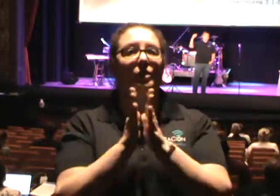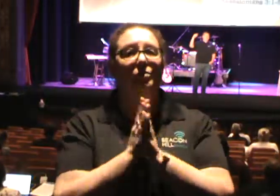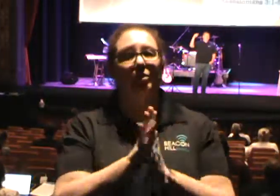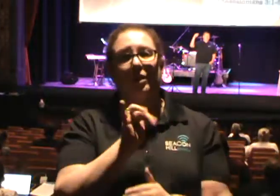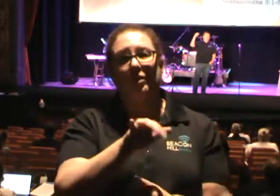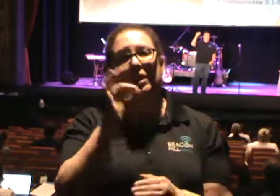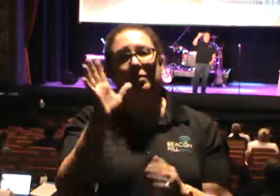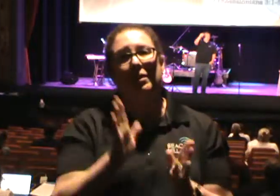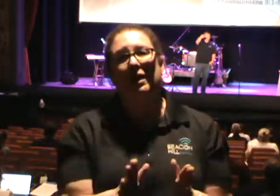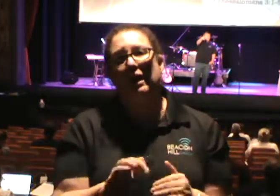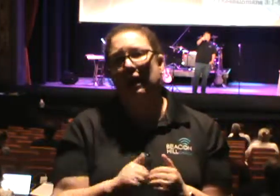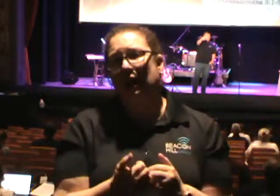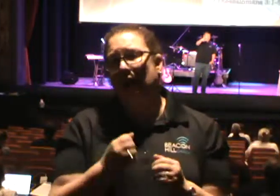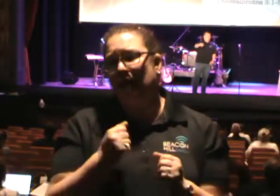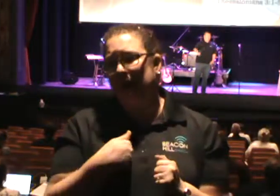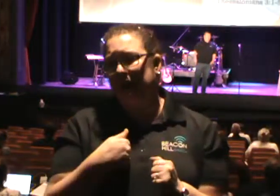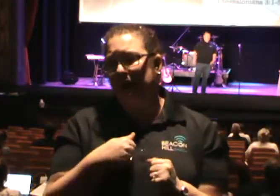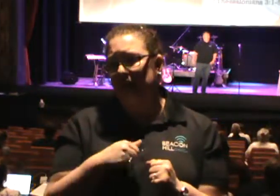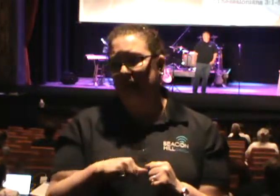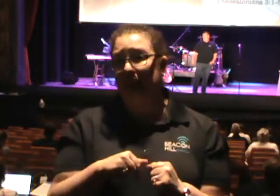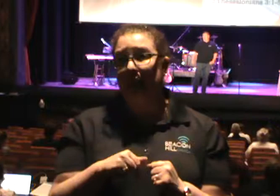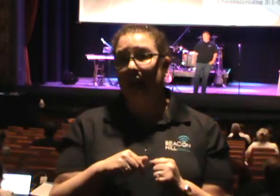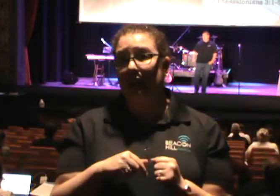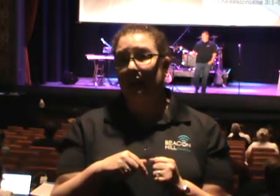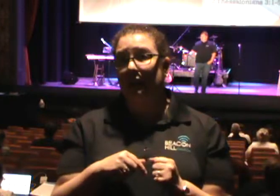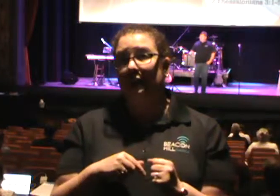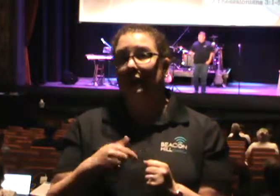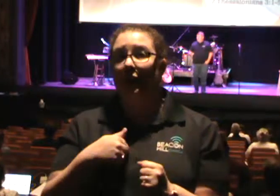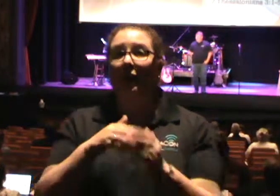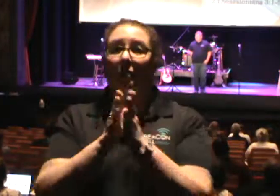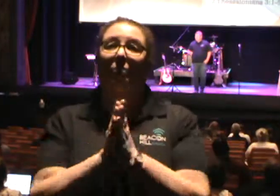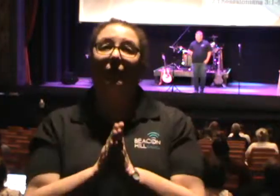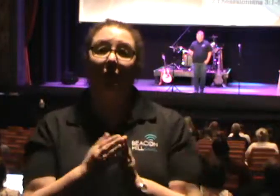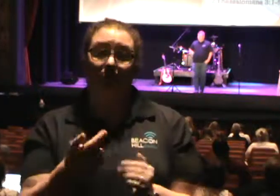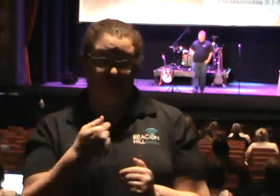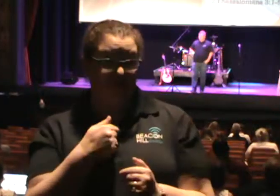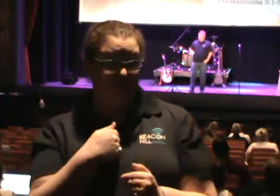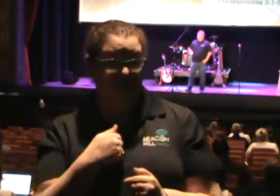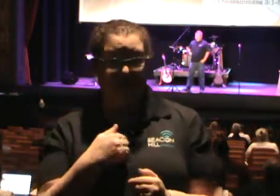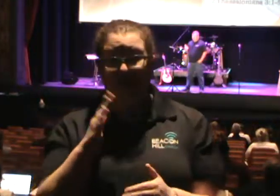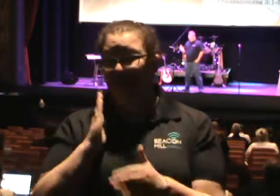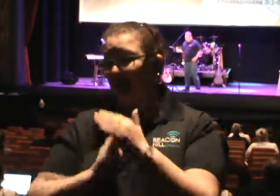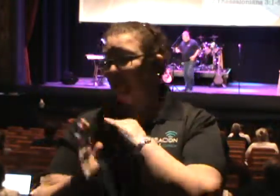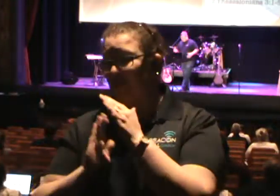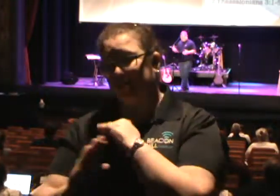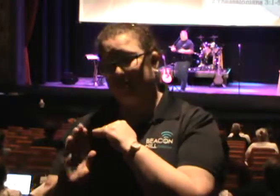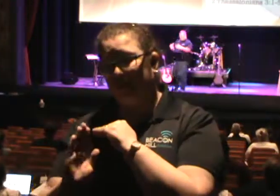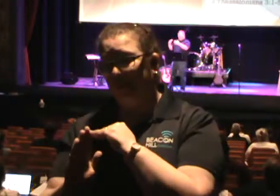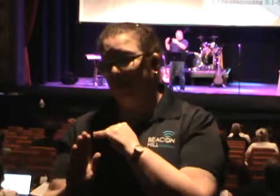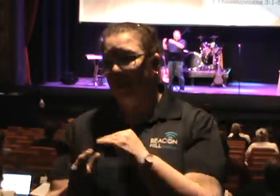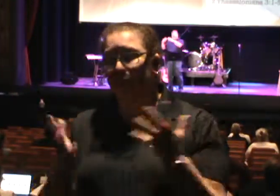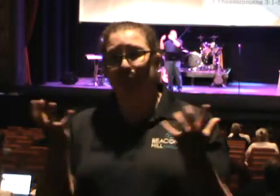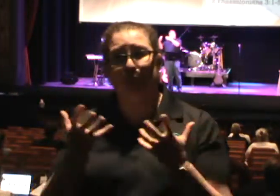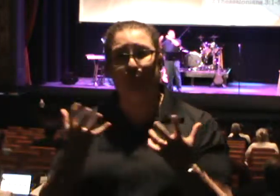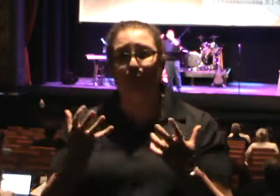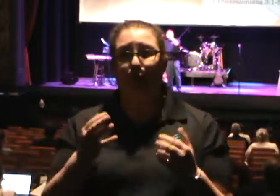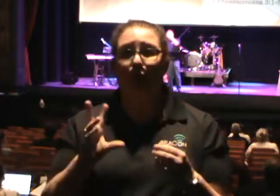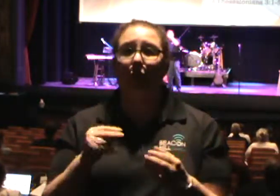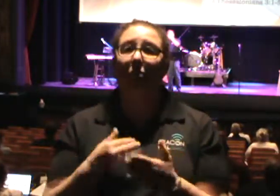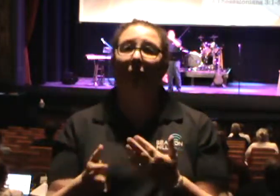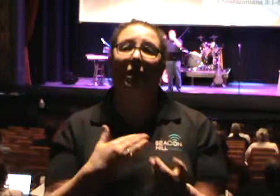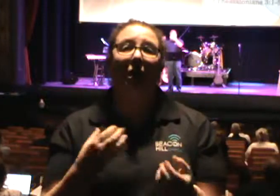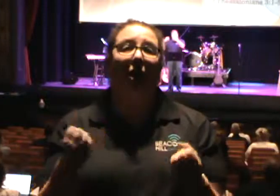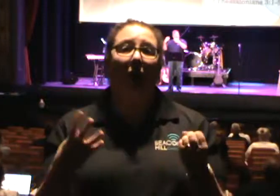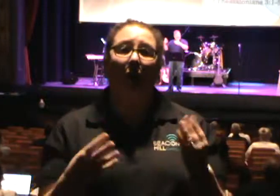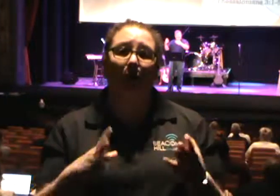pastor, they said, how can I pray for you? You know how humbling that is? That's how humbling that... Regardless of how much